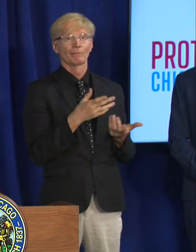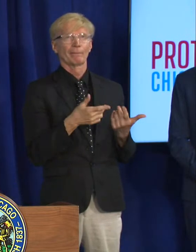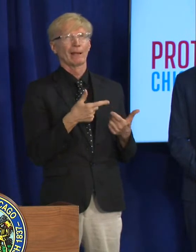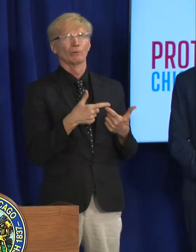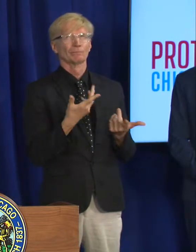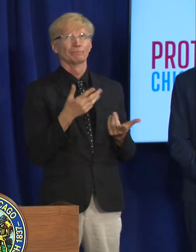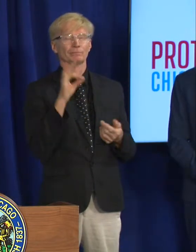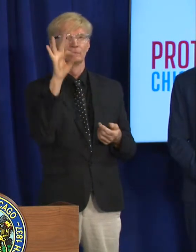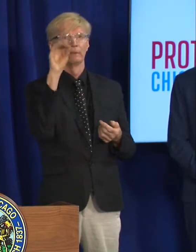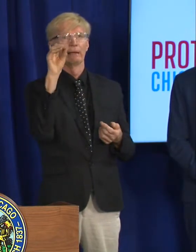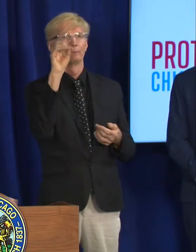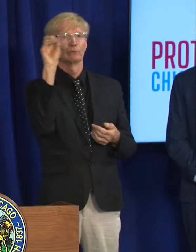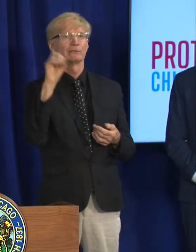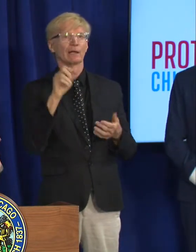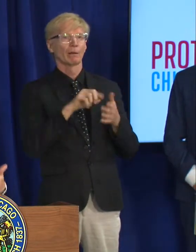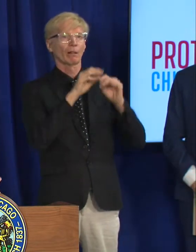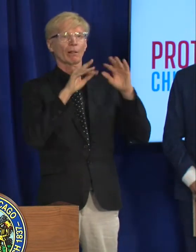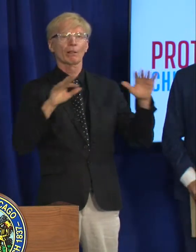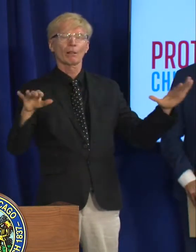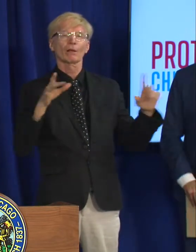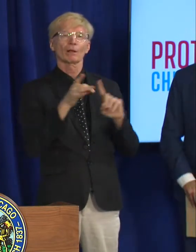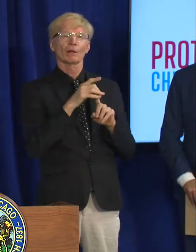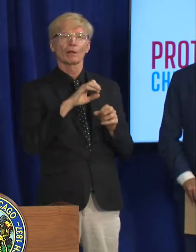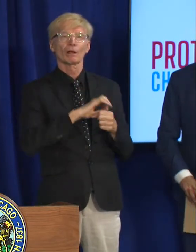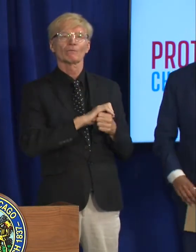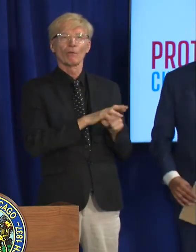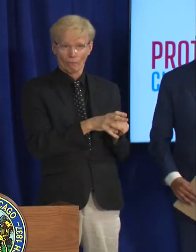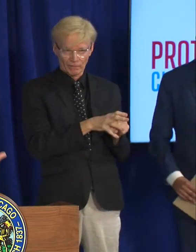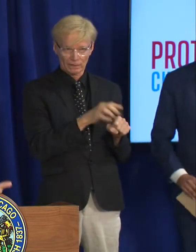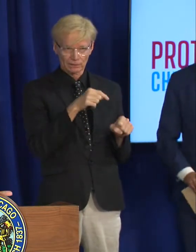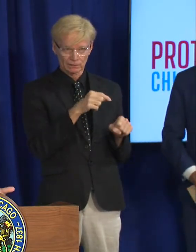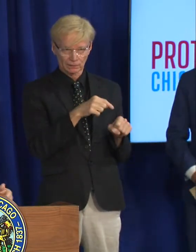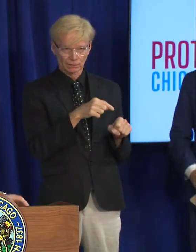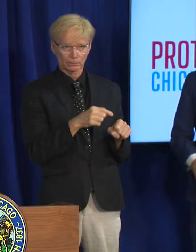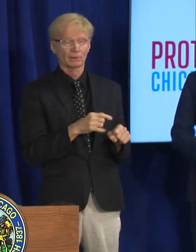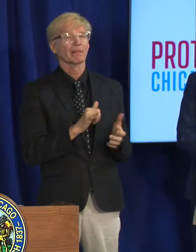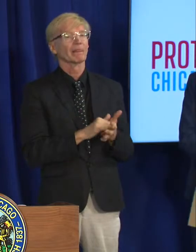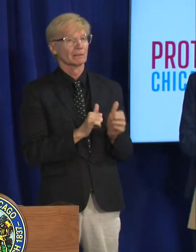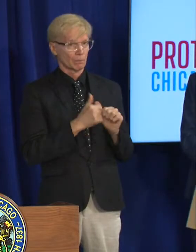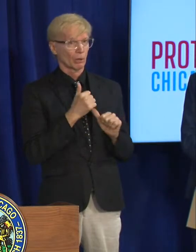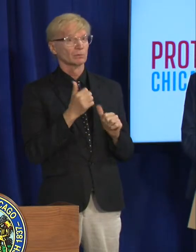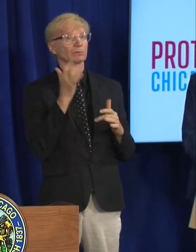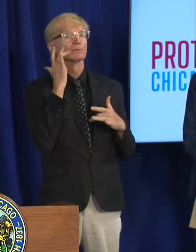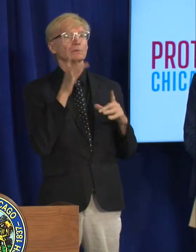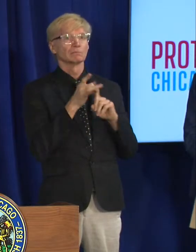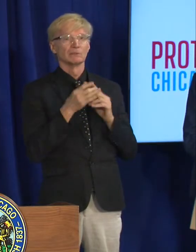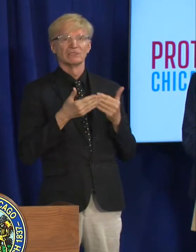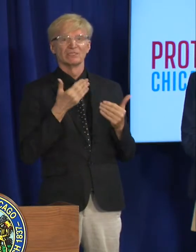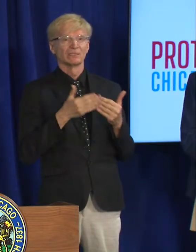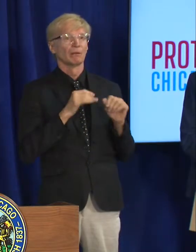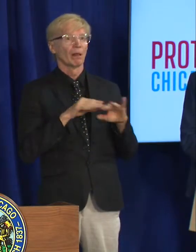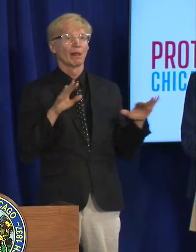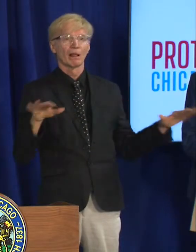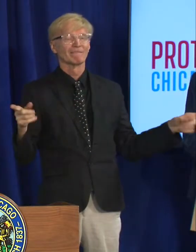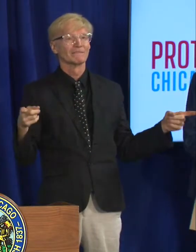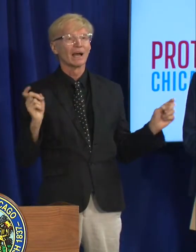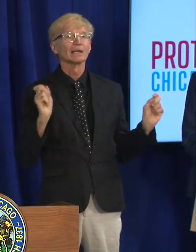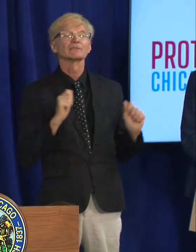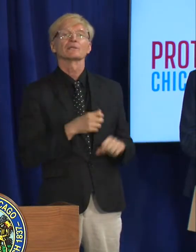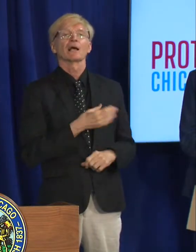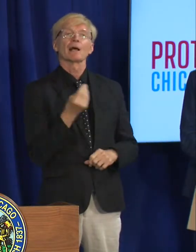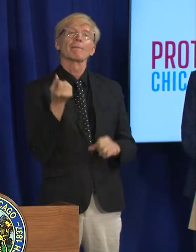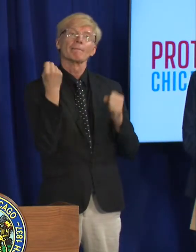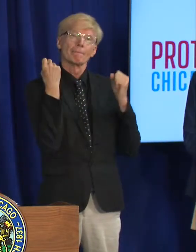about 90 percent of the cases that we're seeing in chicago it is the most contagious yet and it moves really fast and so i do want to note that we are sometimes seeing